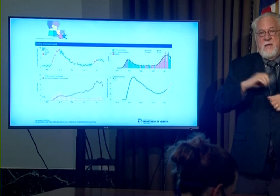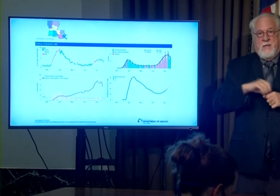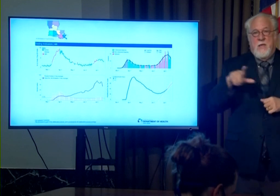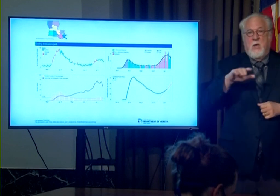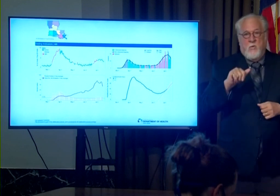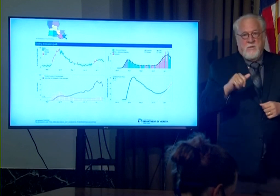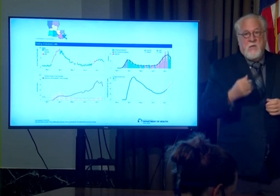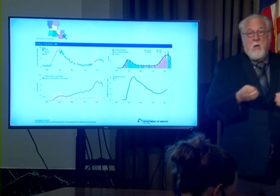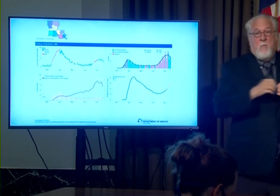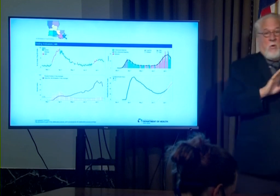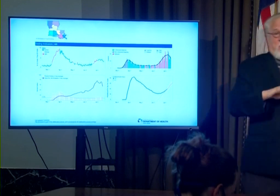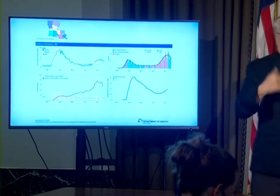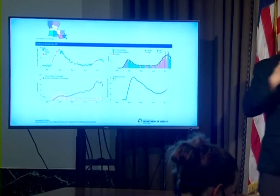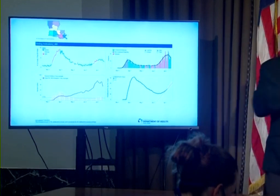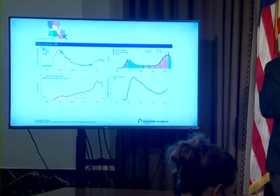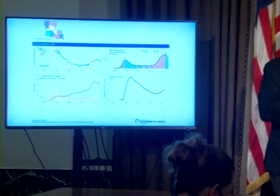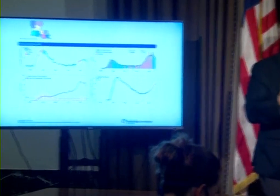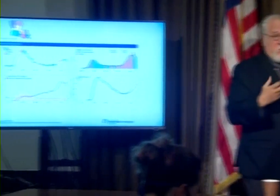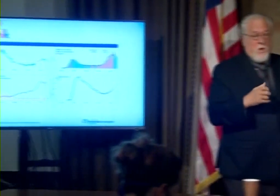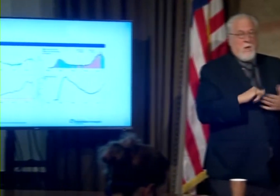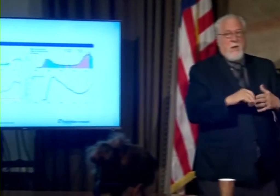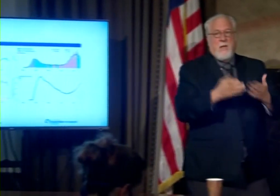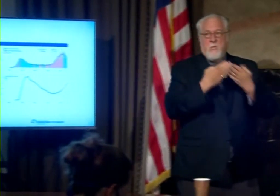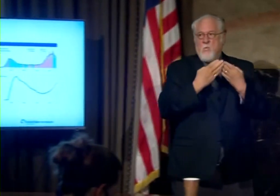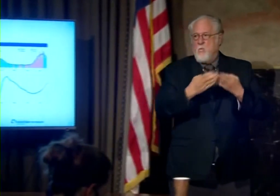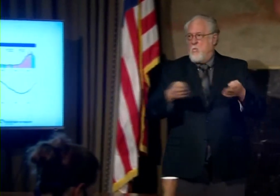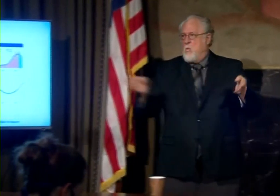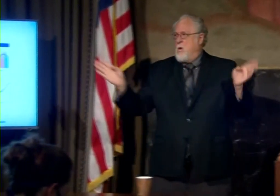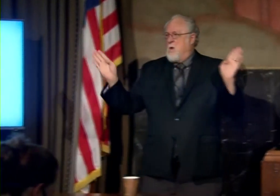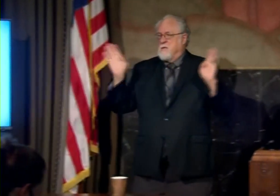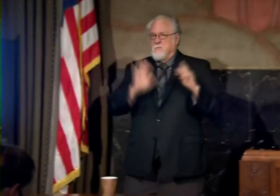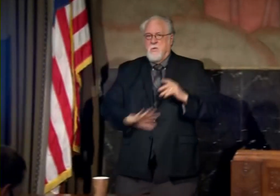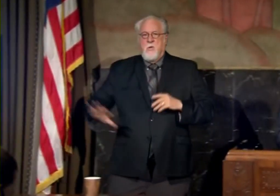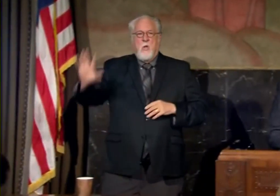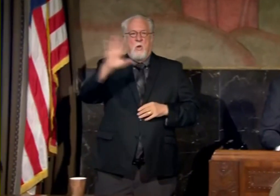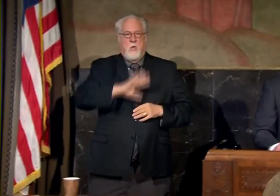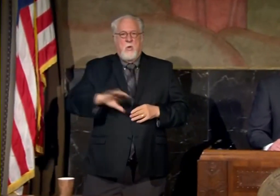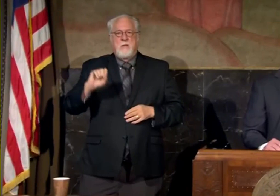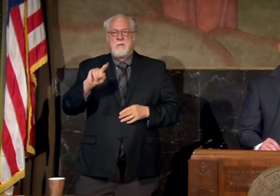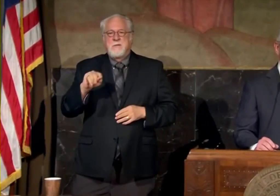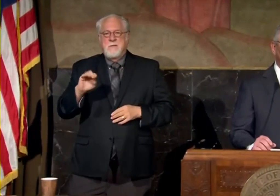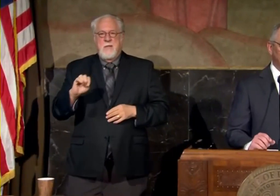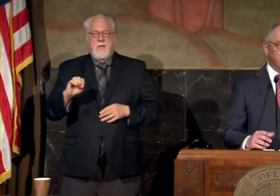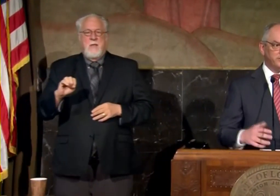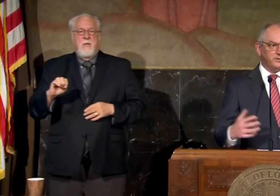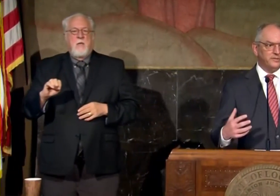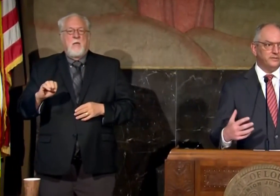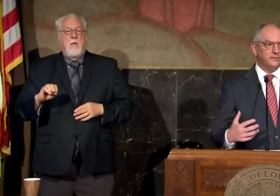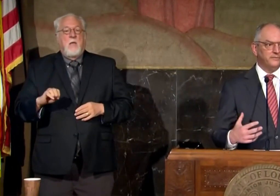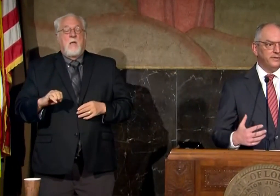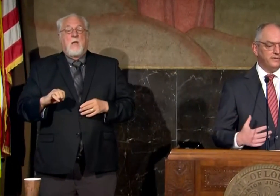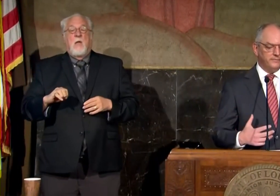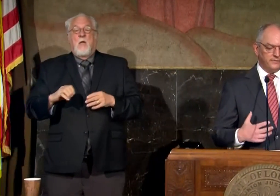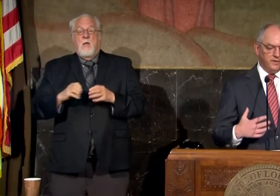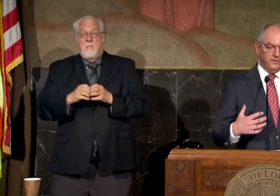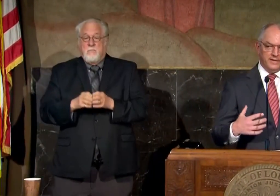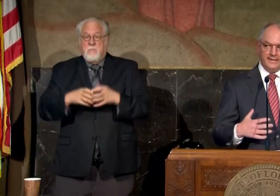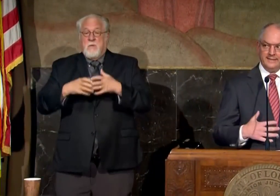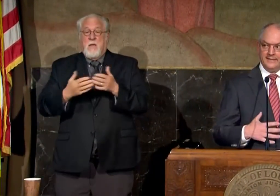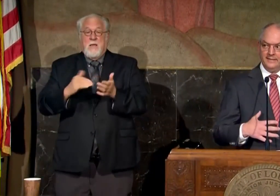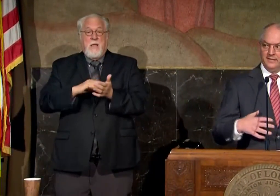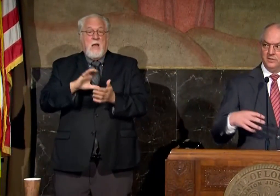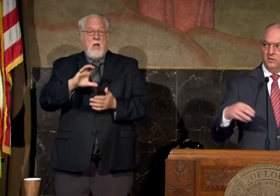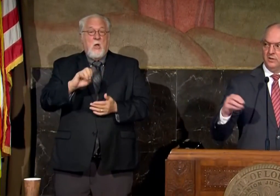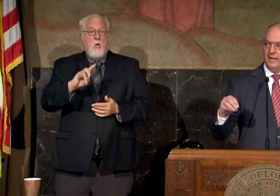than we want and it is widespread all across our state this resurgence of of COVID